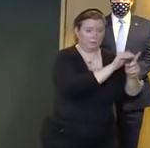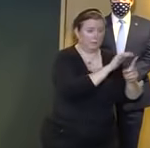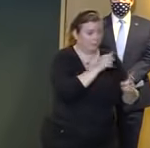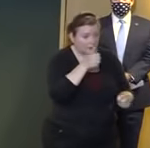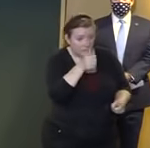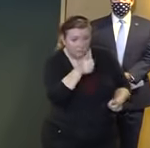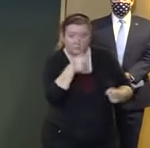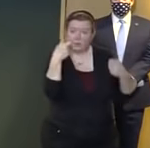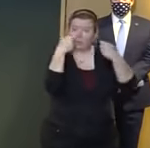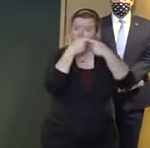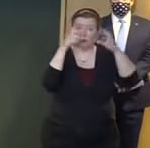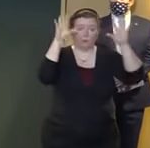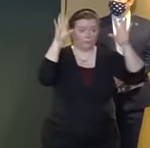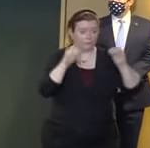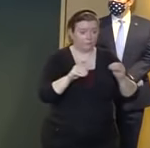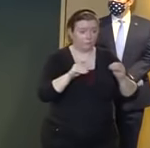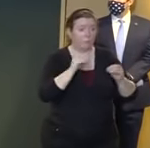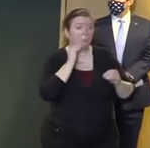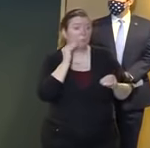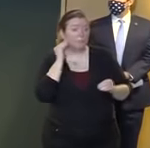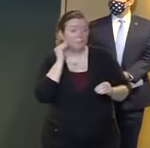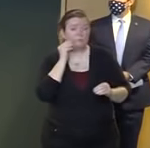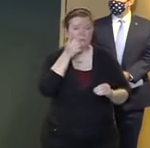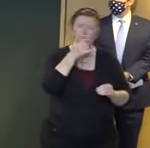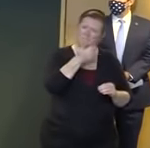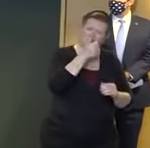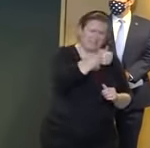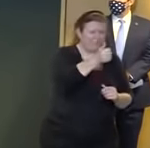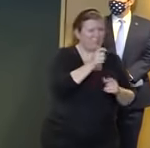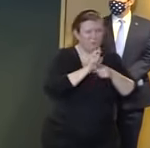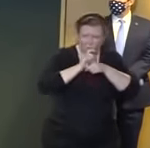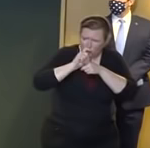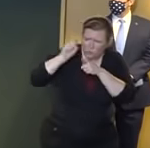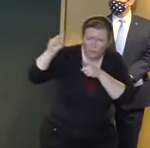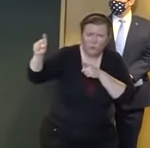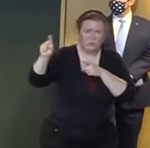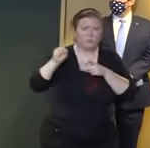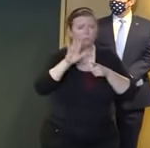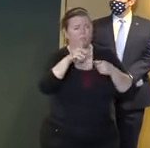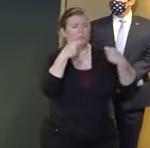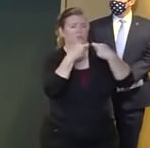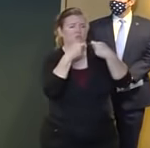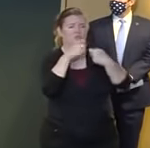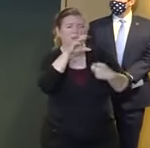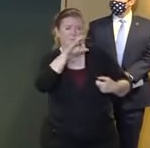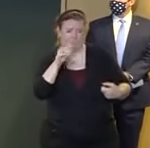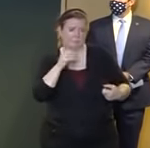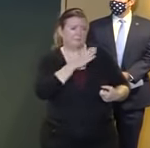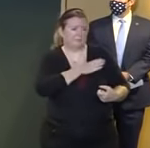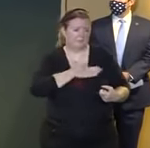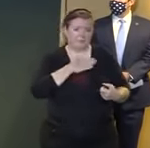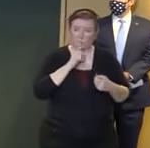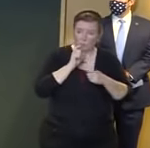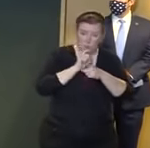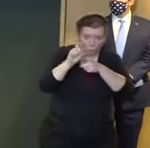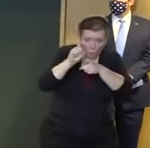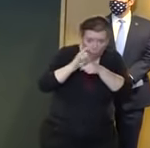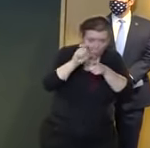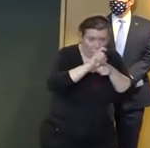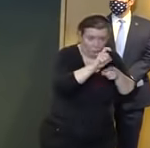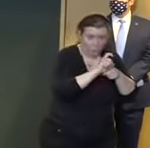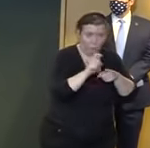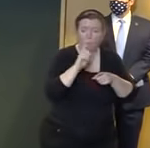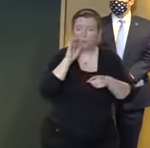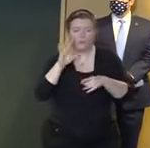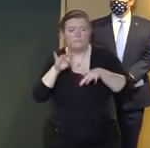outage please call it in immediately to your electric service provider as these calls can help them better isolate